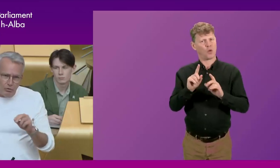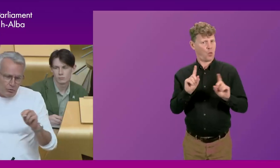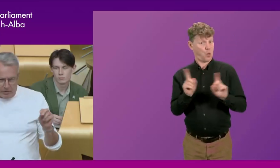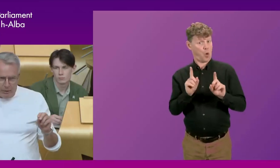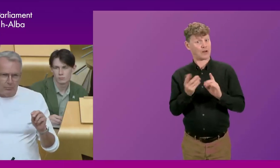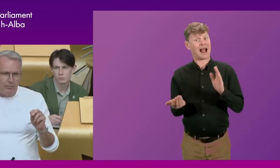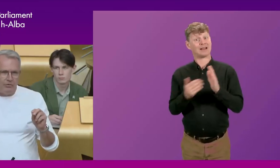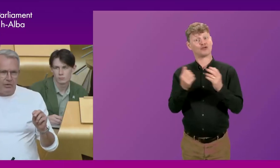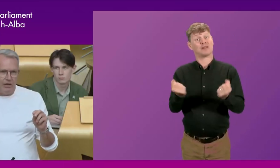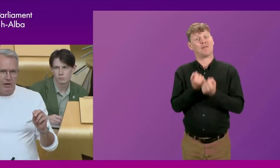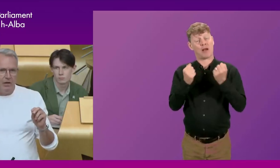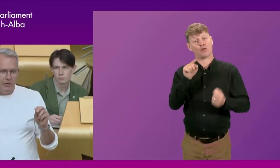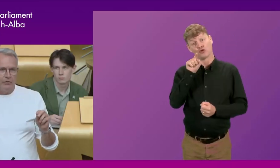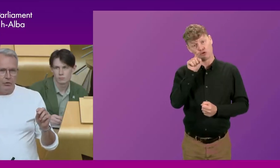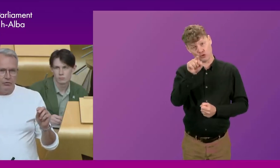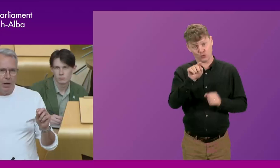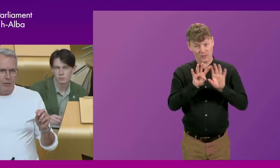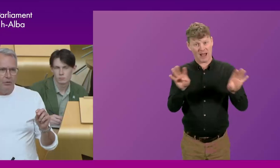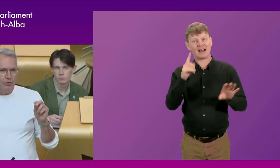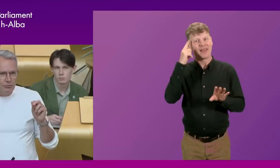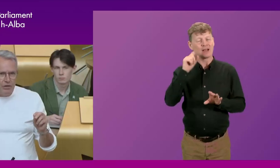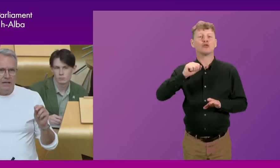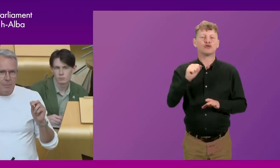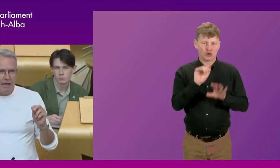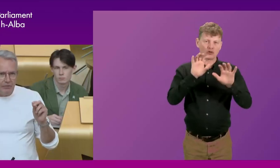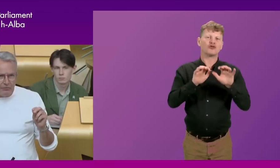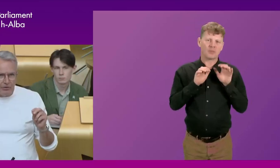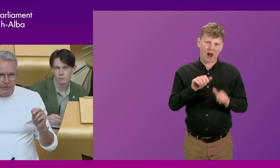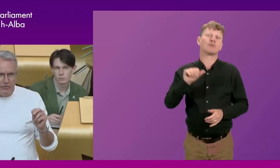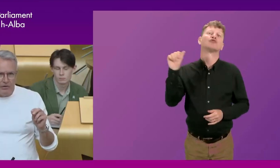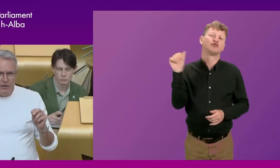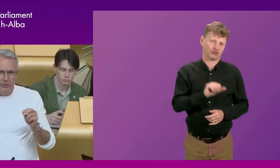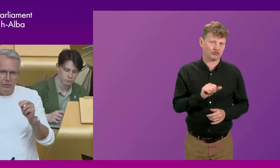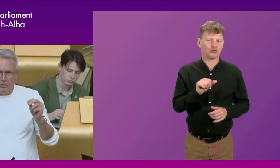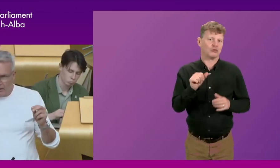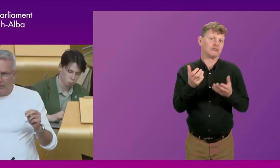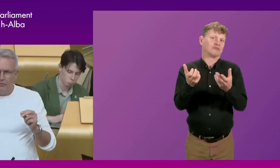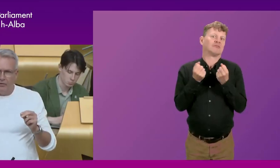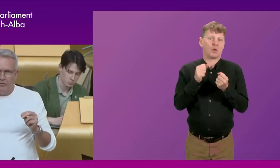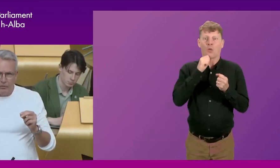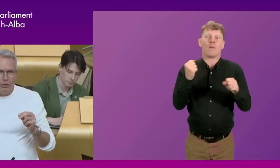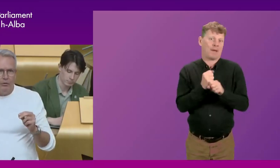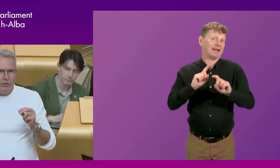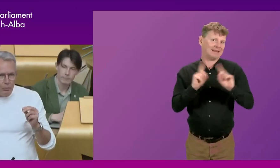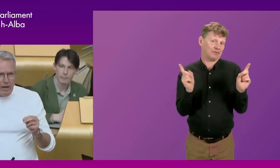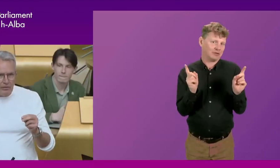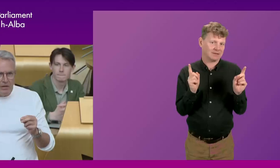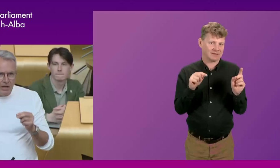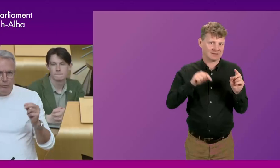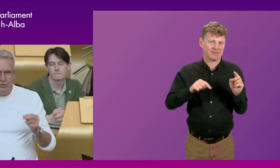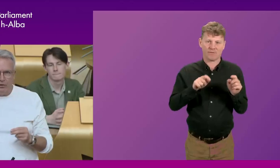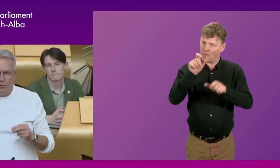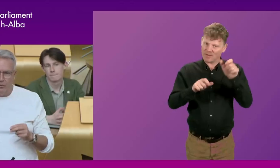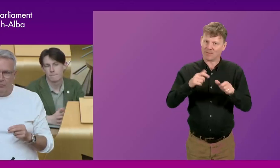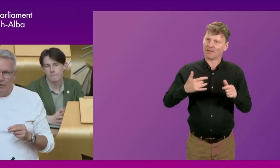do you as panel members think that Scottish Parliament could really make a difference to the life of us in Scotland with,